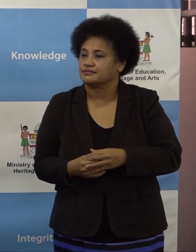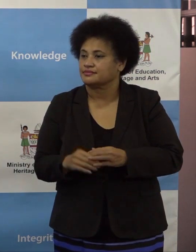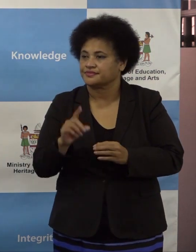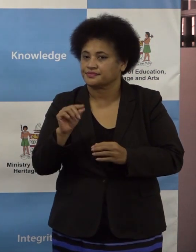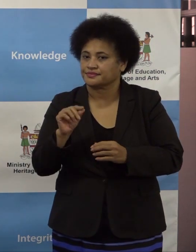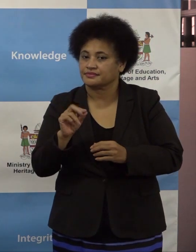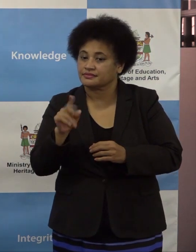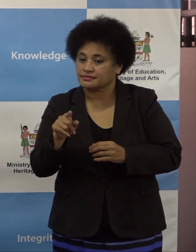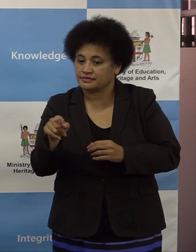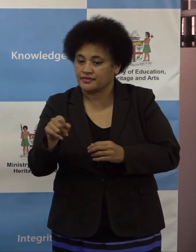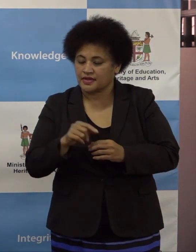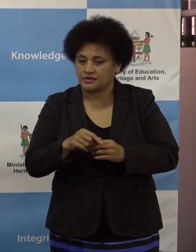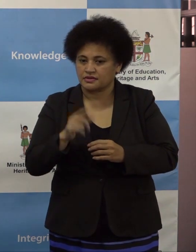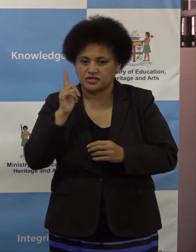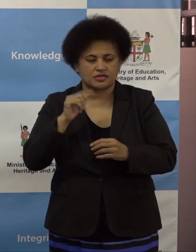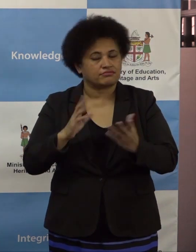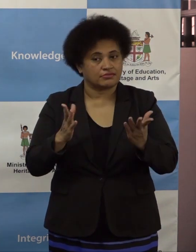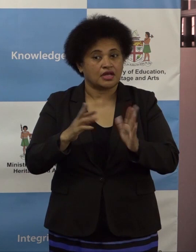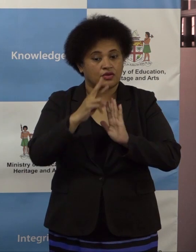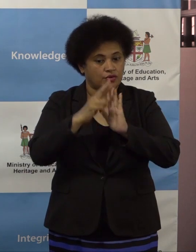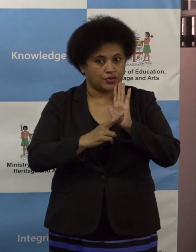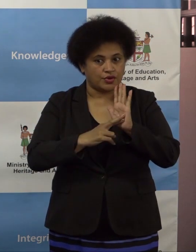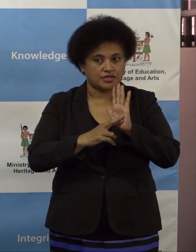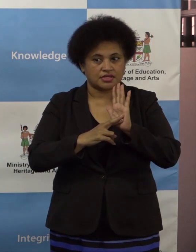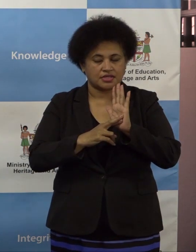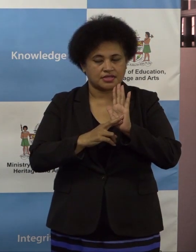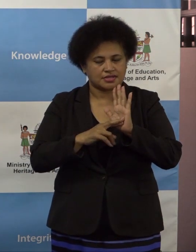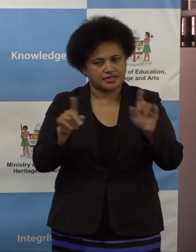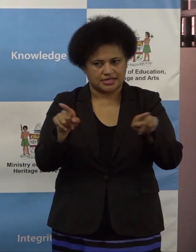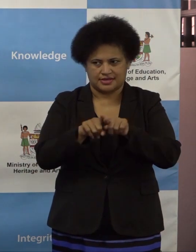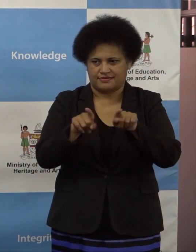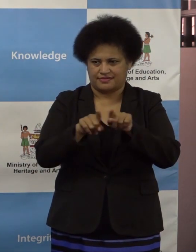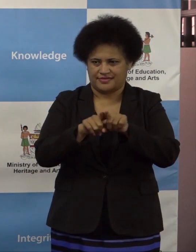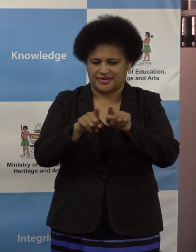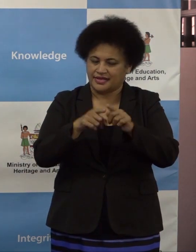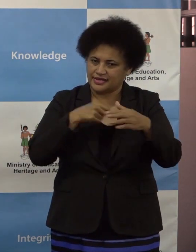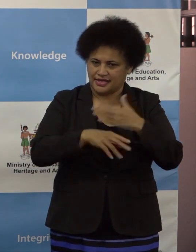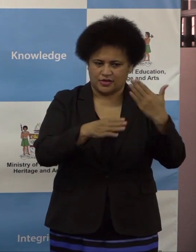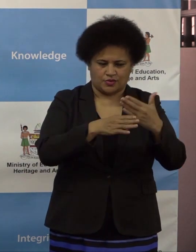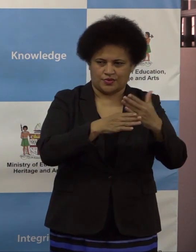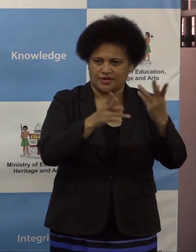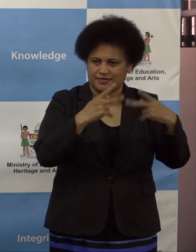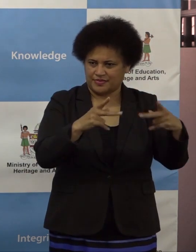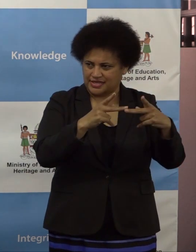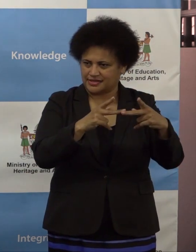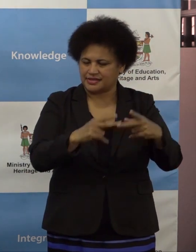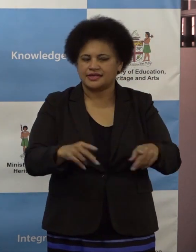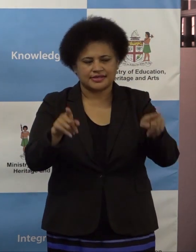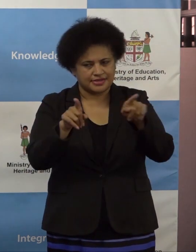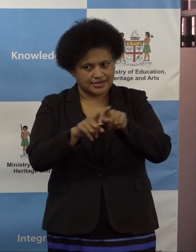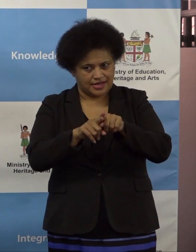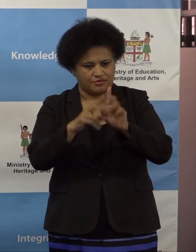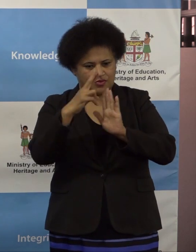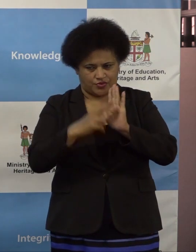The measures are no different than what we experience in a workplace. The same measures